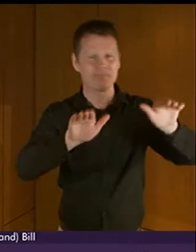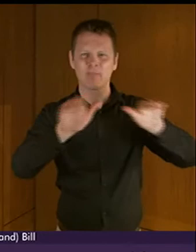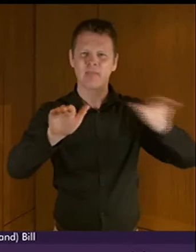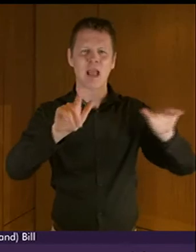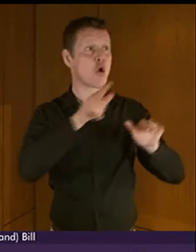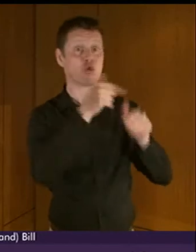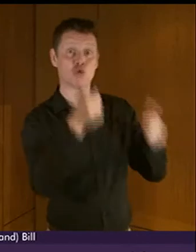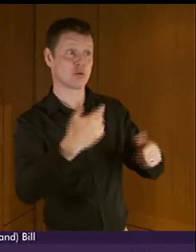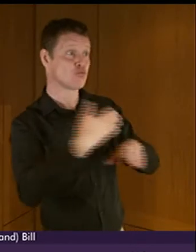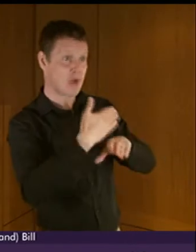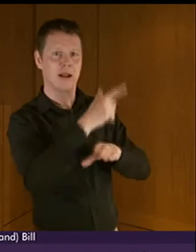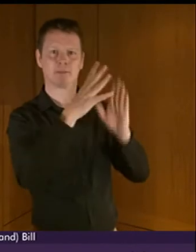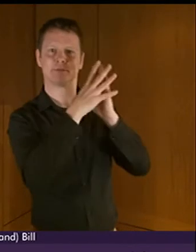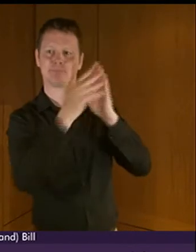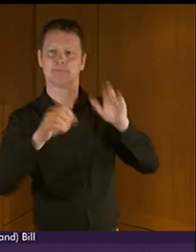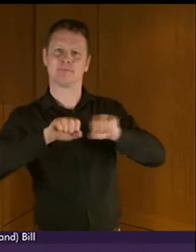practice